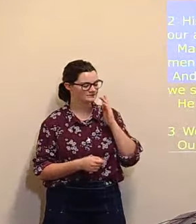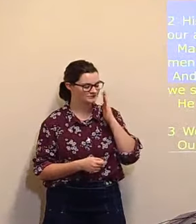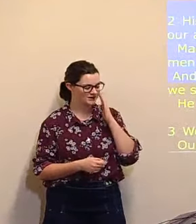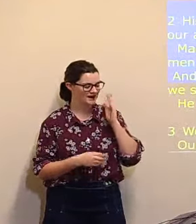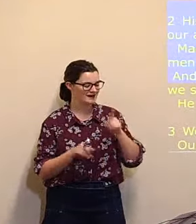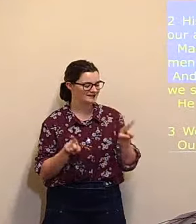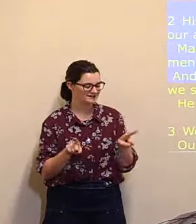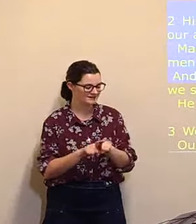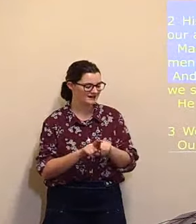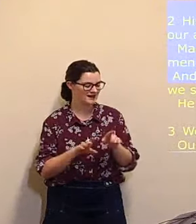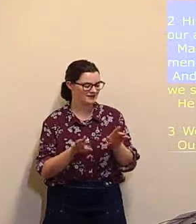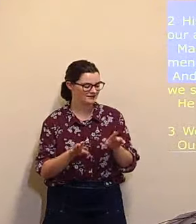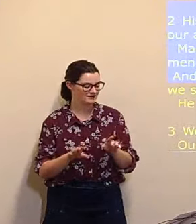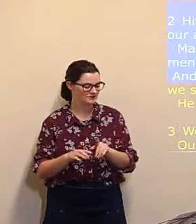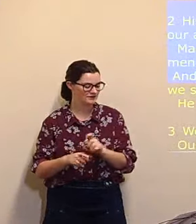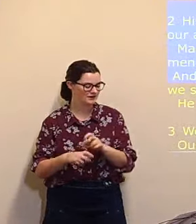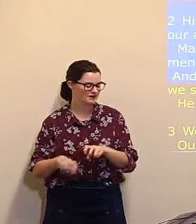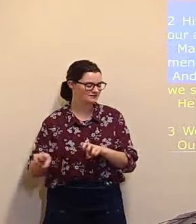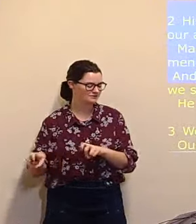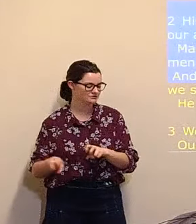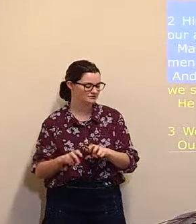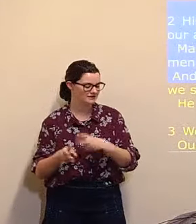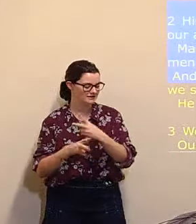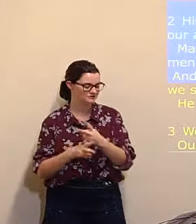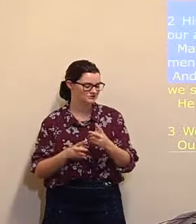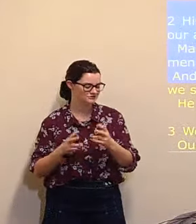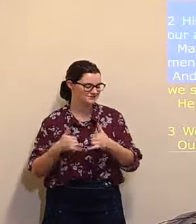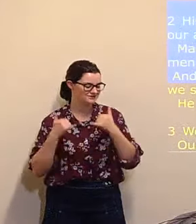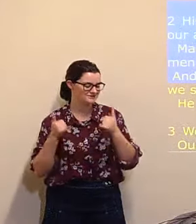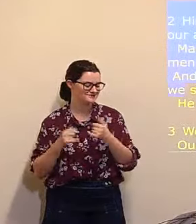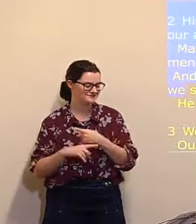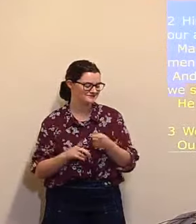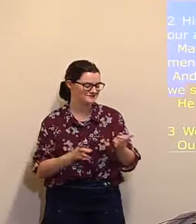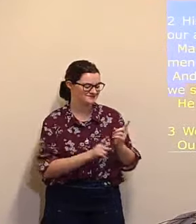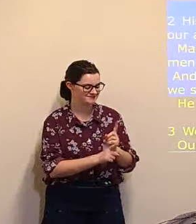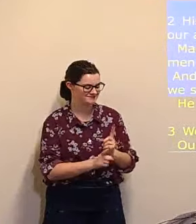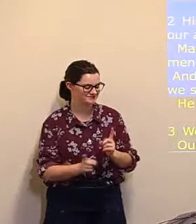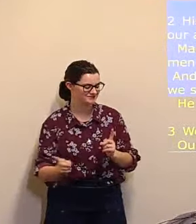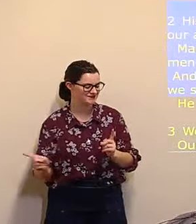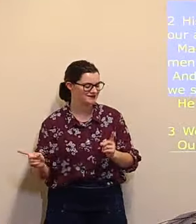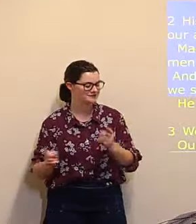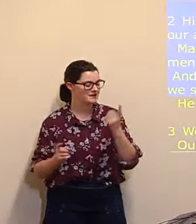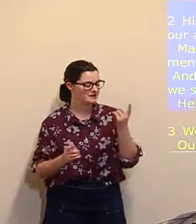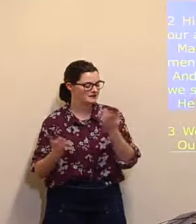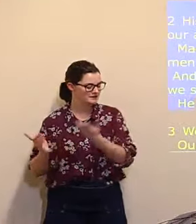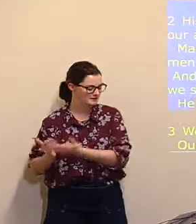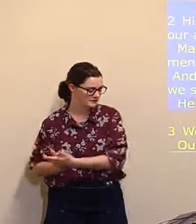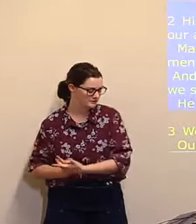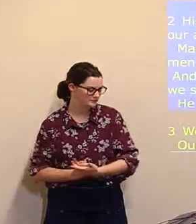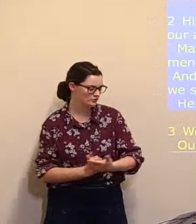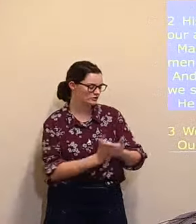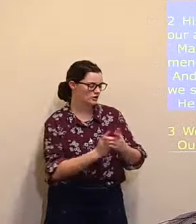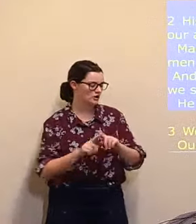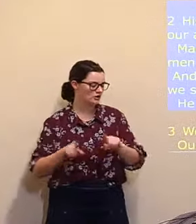when thy wandering sheep be strayed He brought